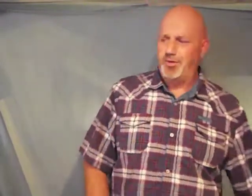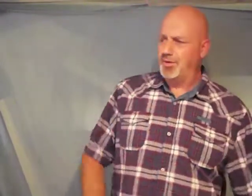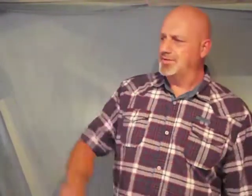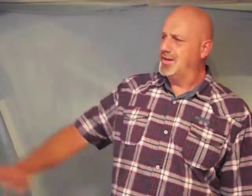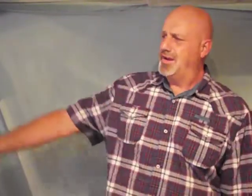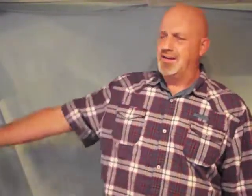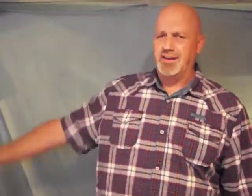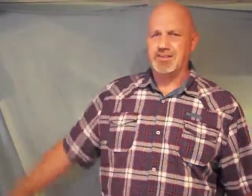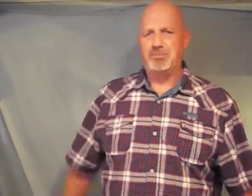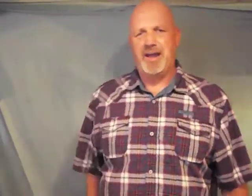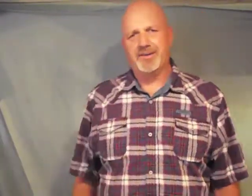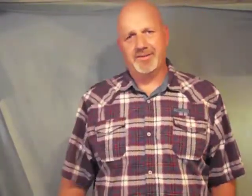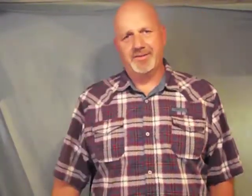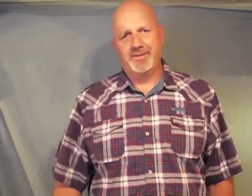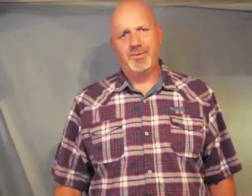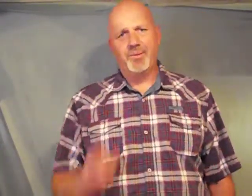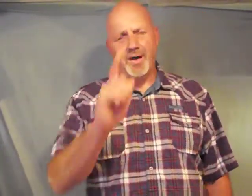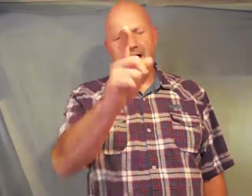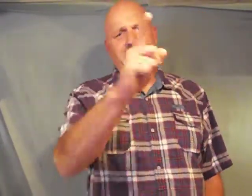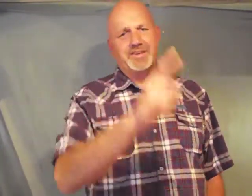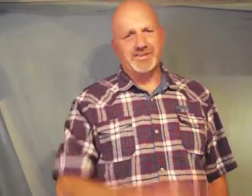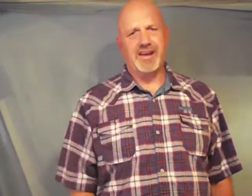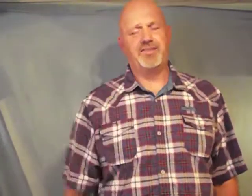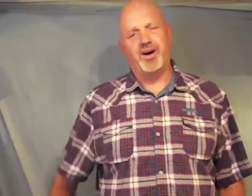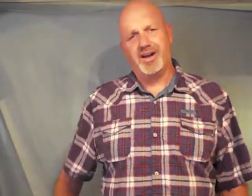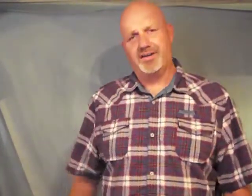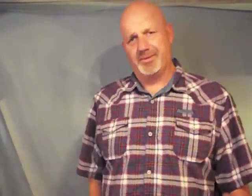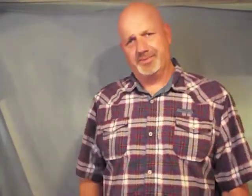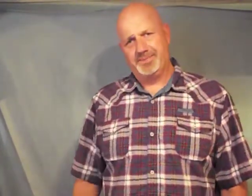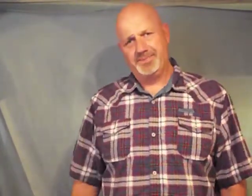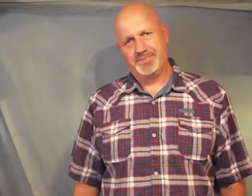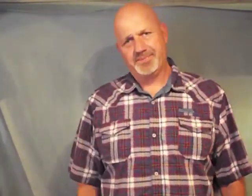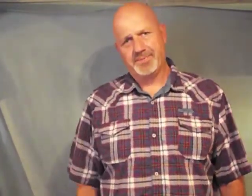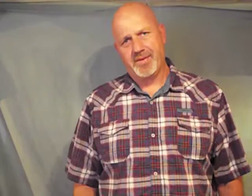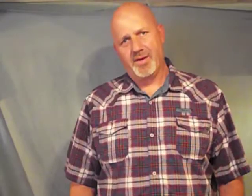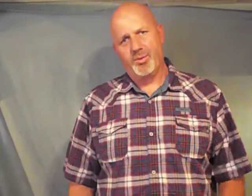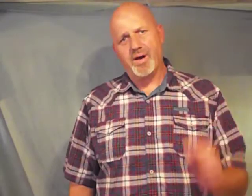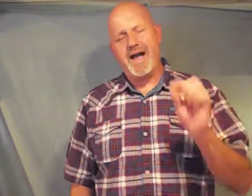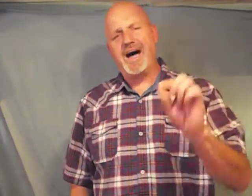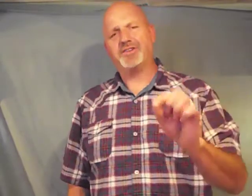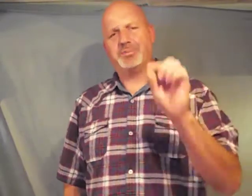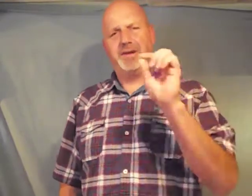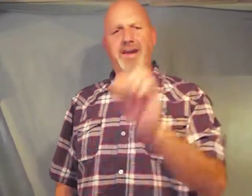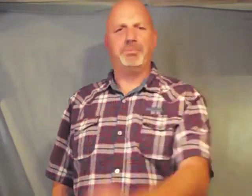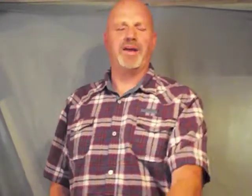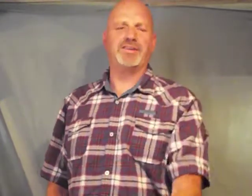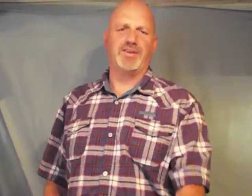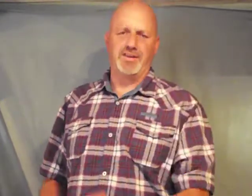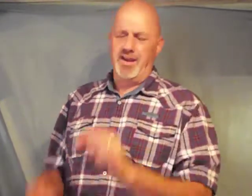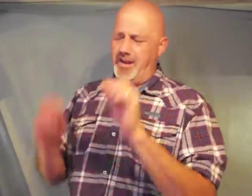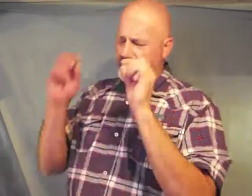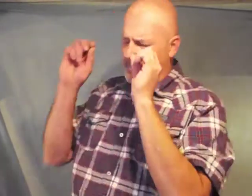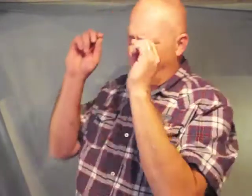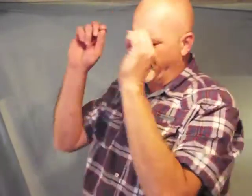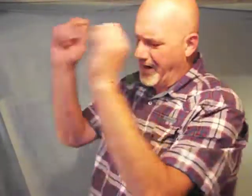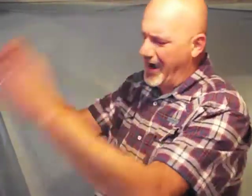whores doesn't matter we're out to save all of them we're out to be a blessing to give God